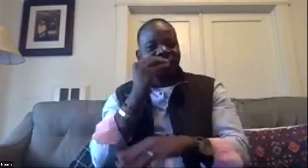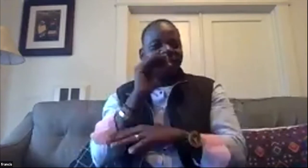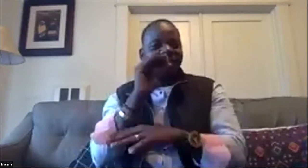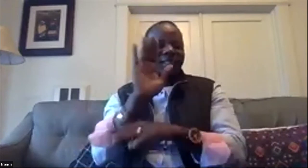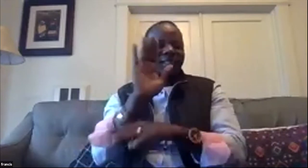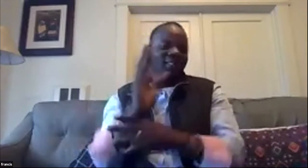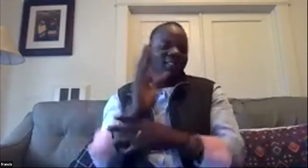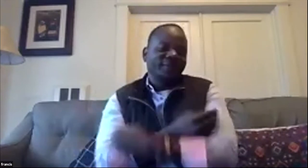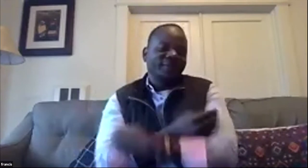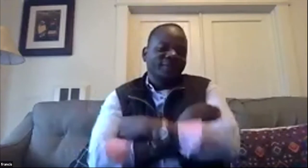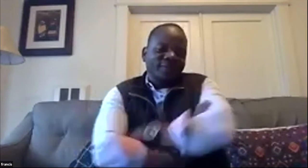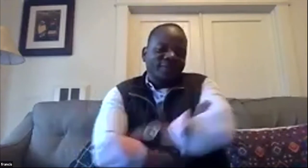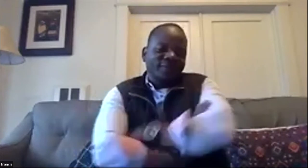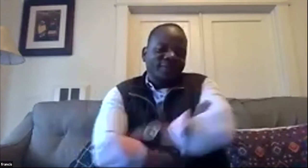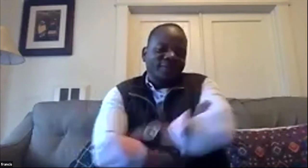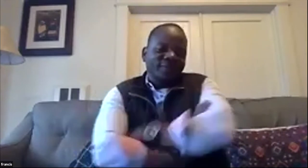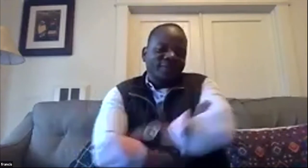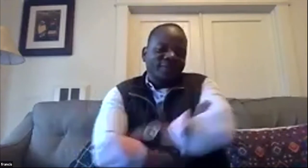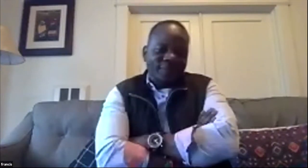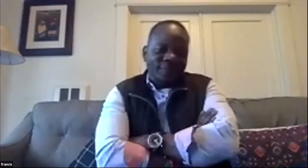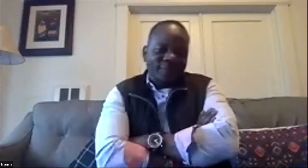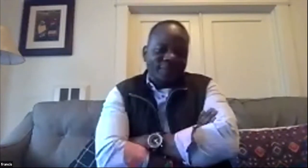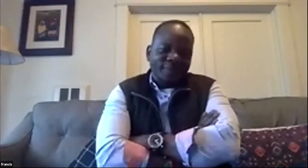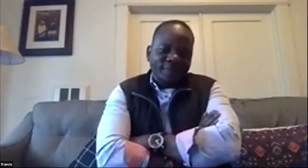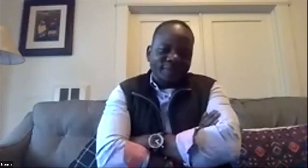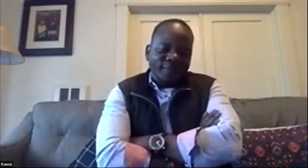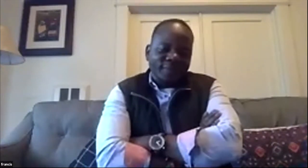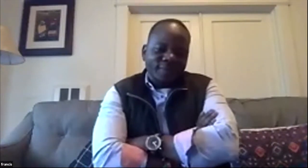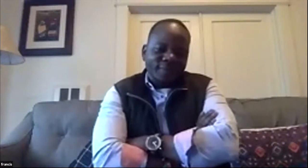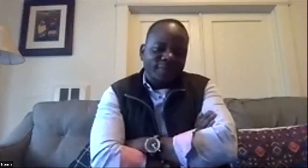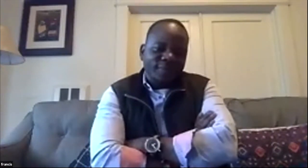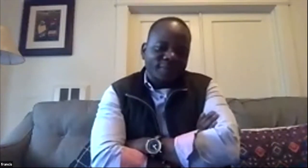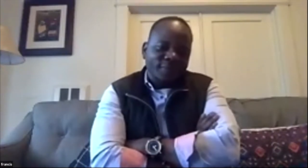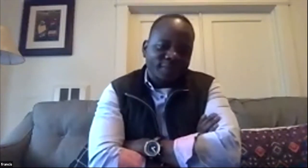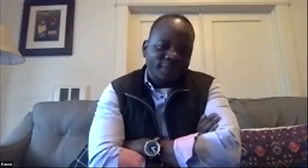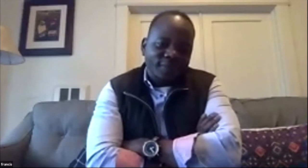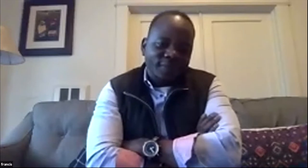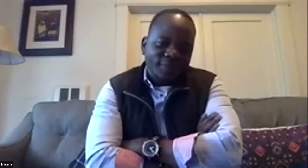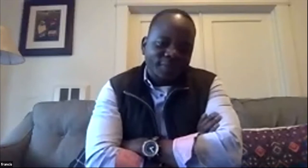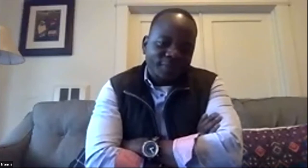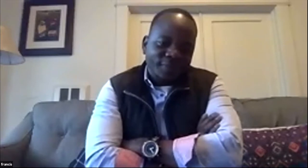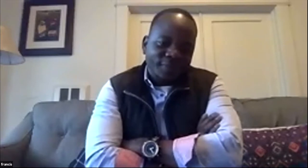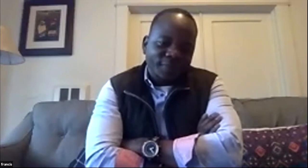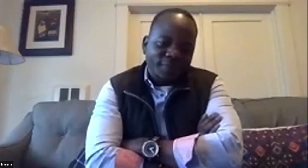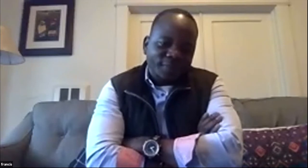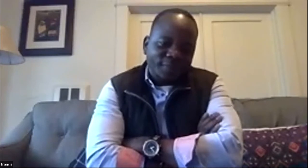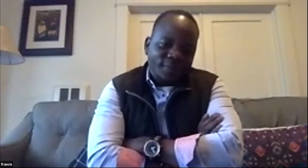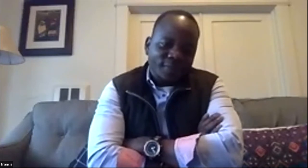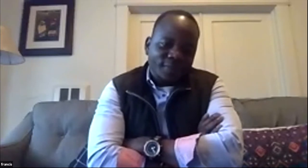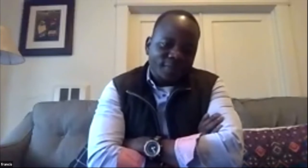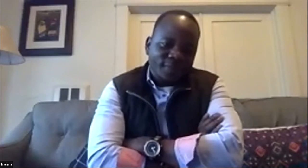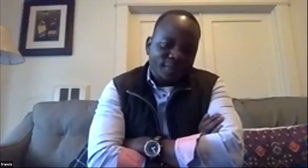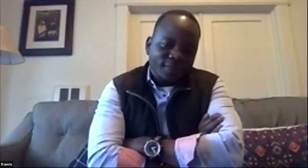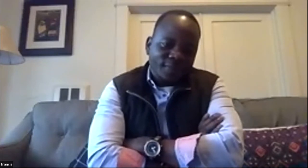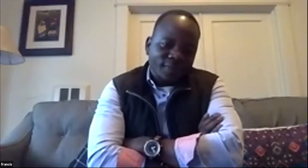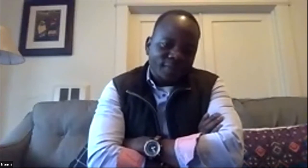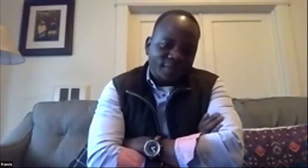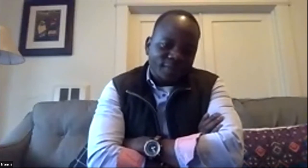so go ahead go ahead ricardo no no i said whatever i gain the knowledge i'm more than willing and will transfer